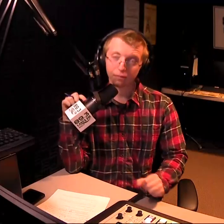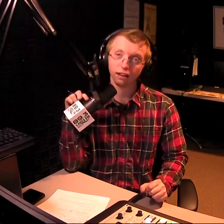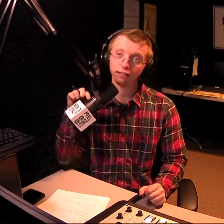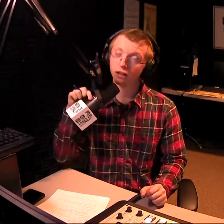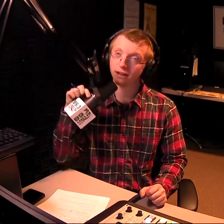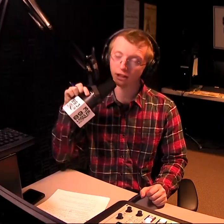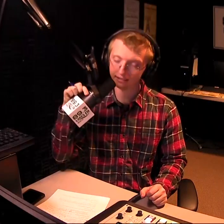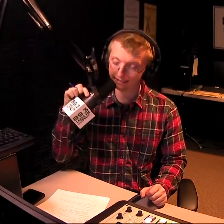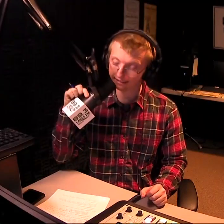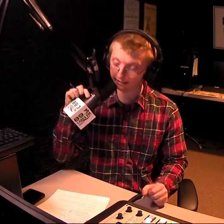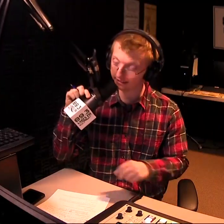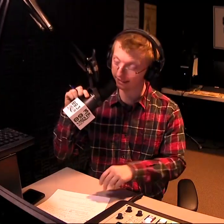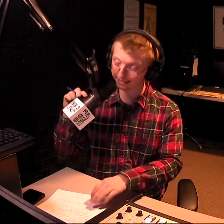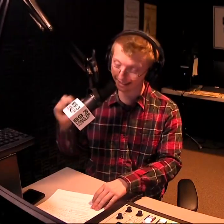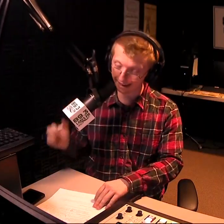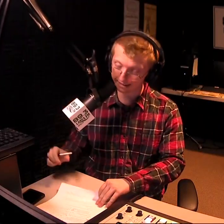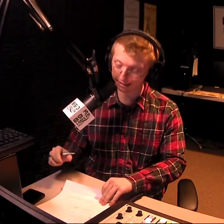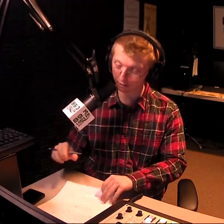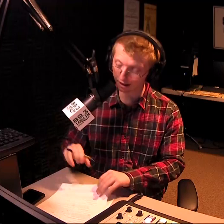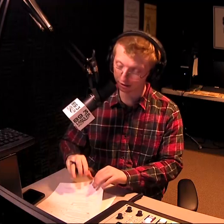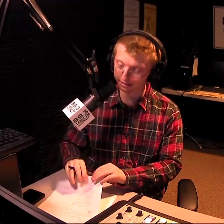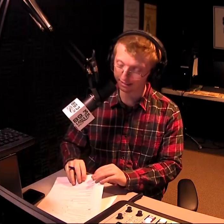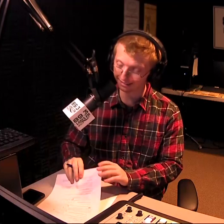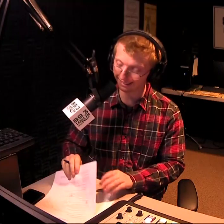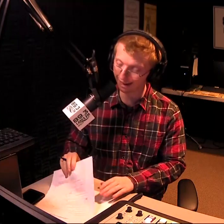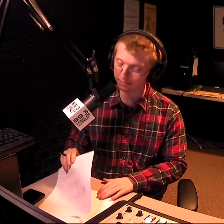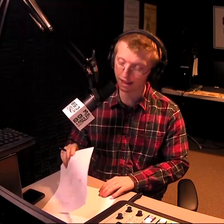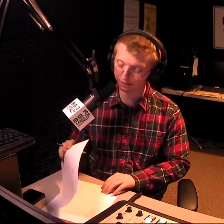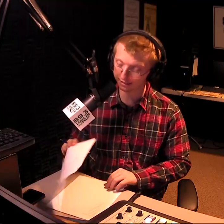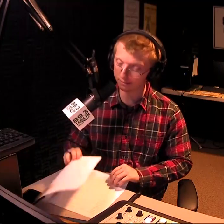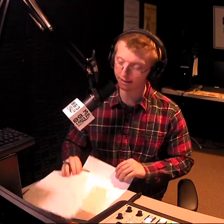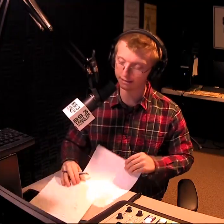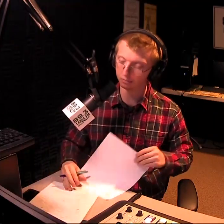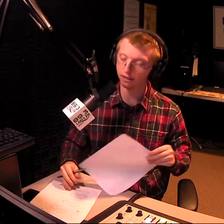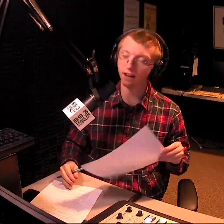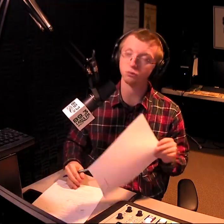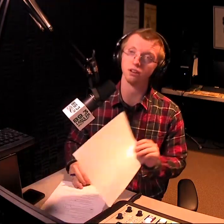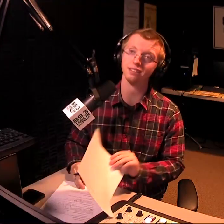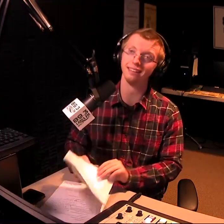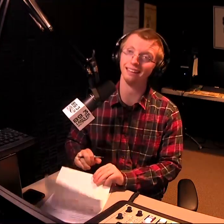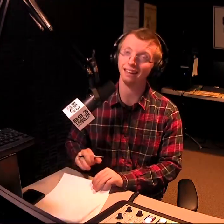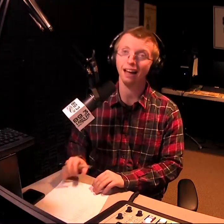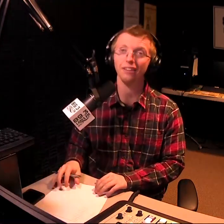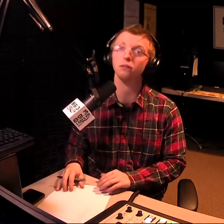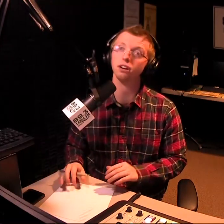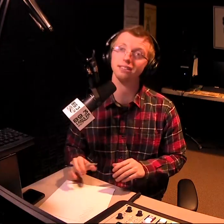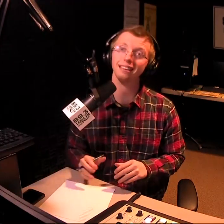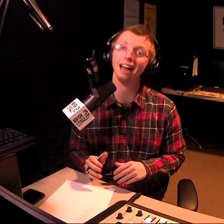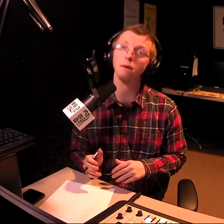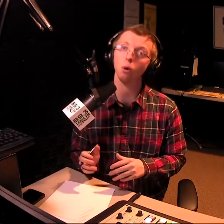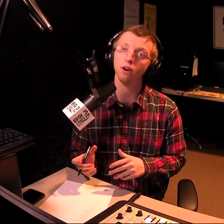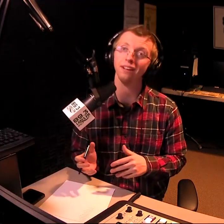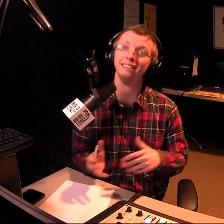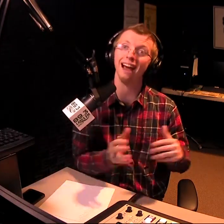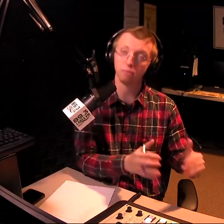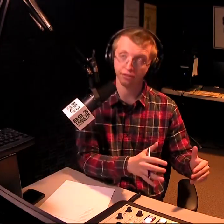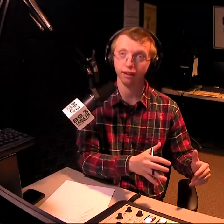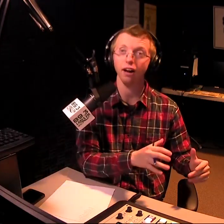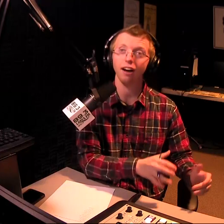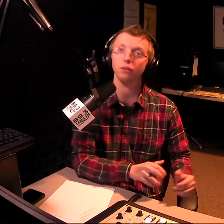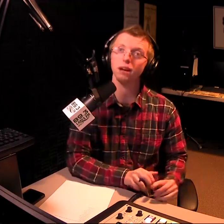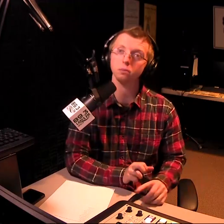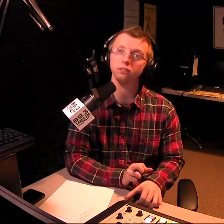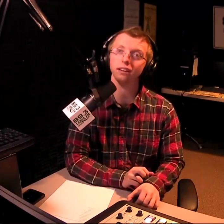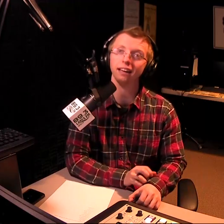Yeah, it's going to be a good season. Six regular season games. Every team makes the playoffs. I think we're going to see a lot more of the